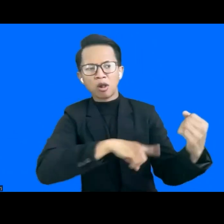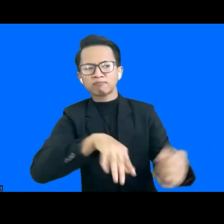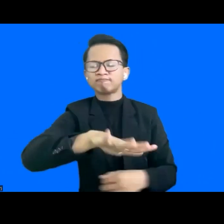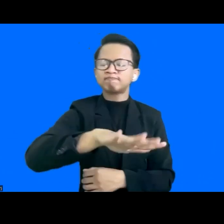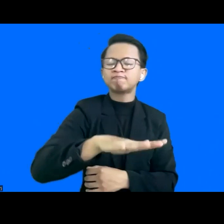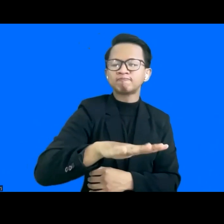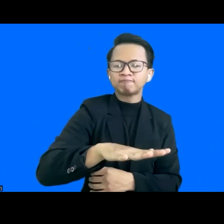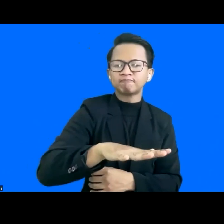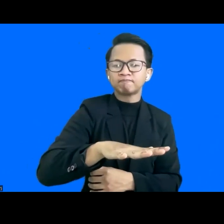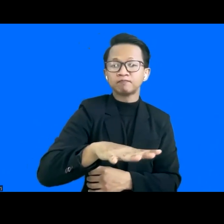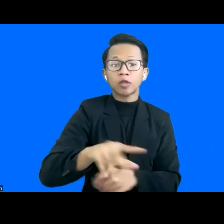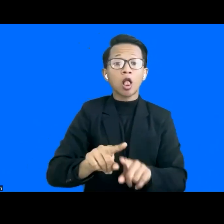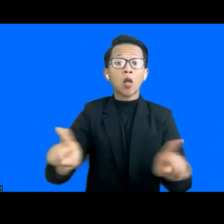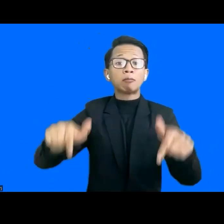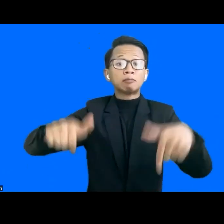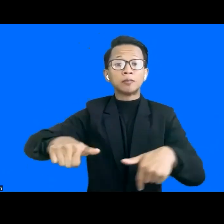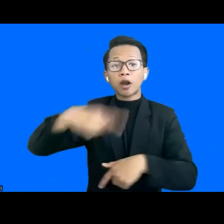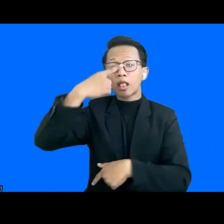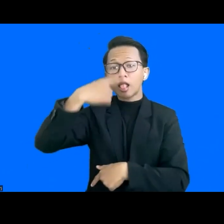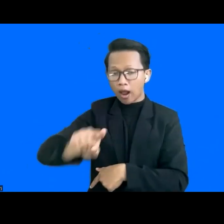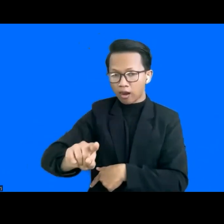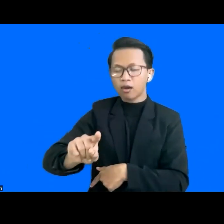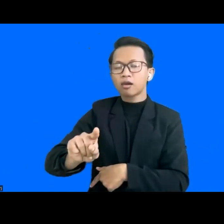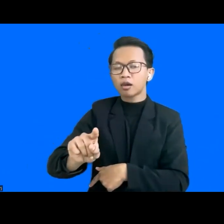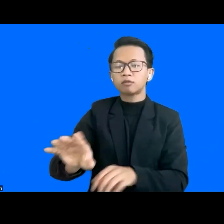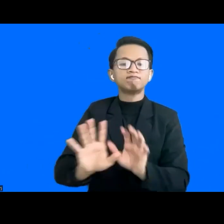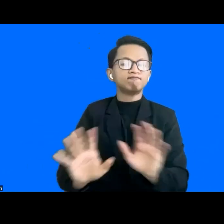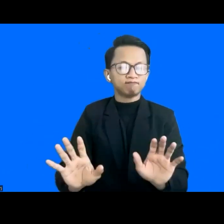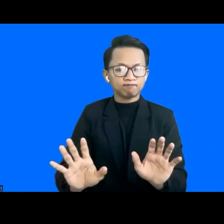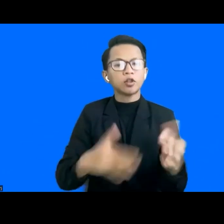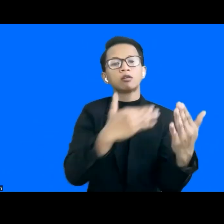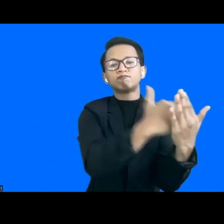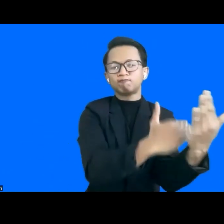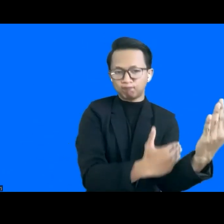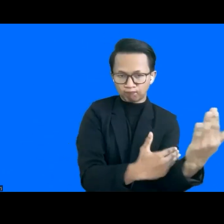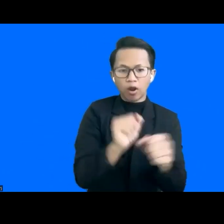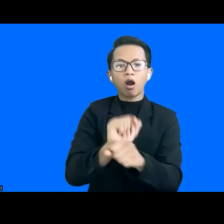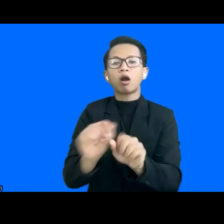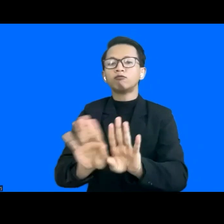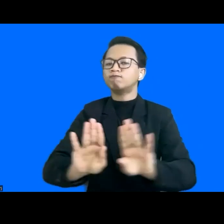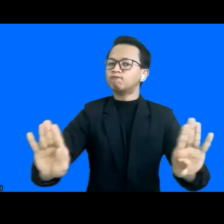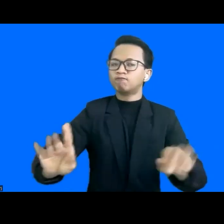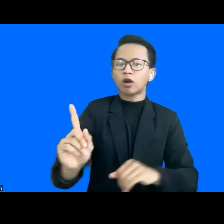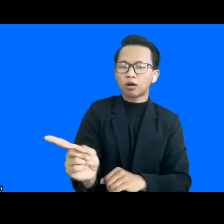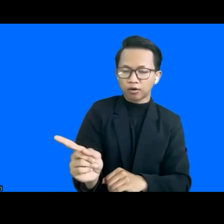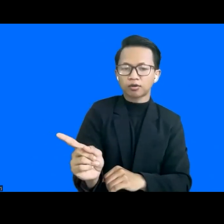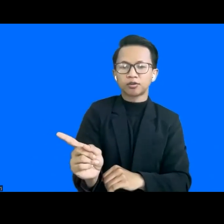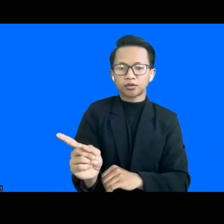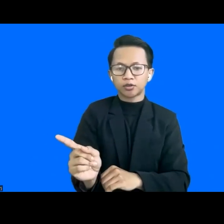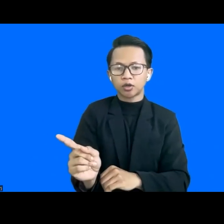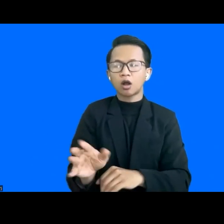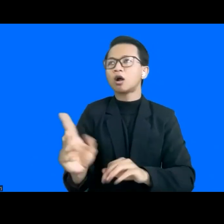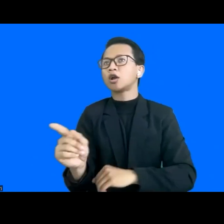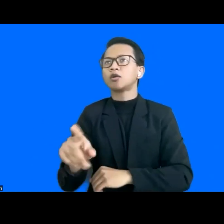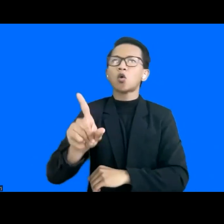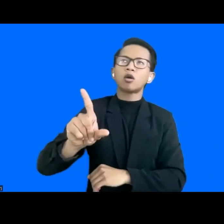In Thailand, there's a law that requires an organization to hire one disabled person for